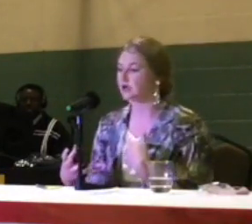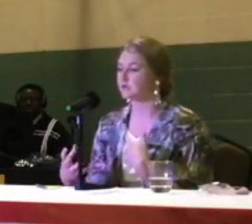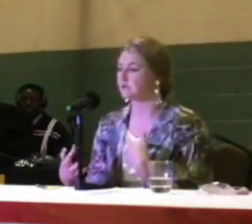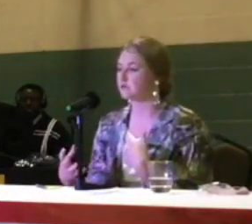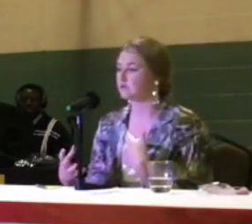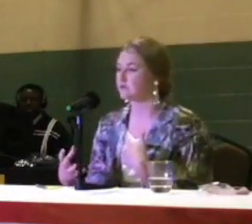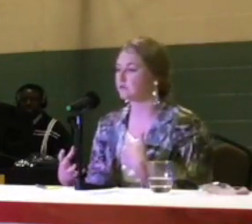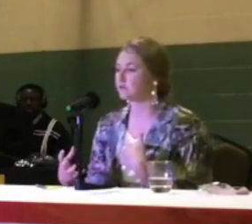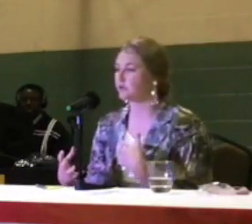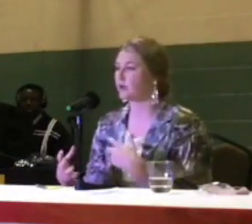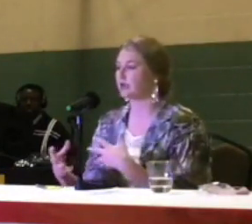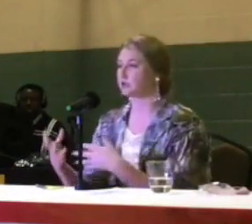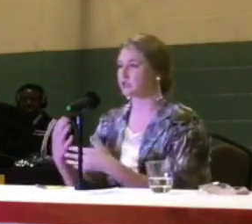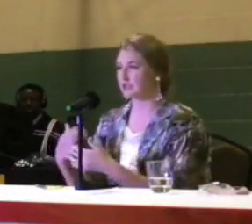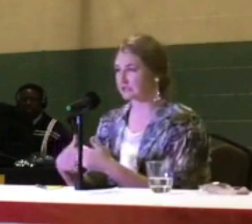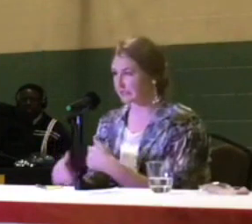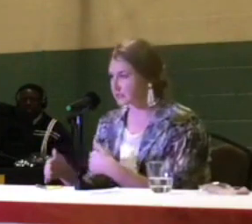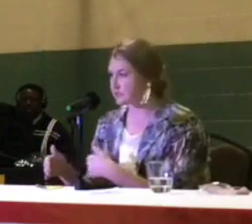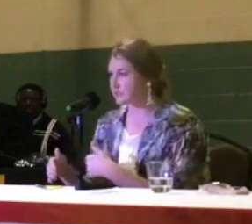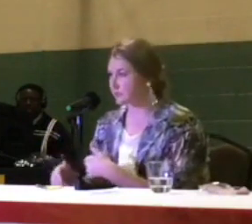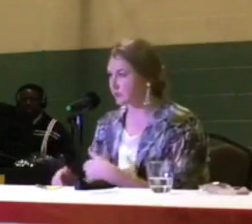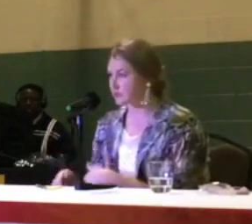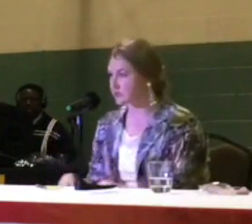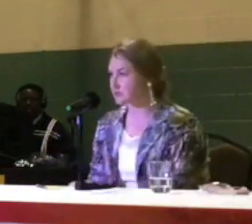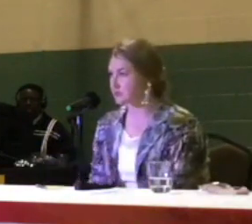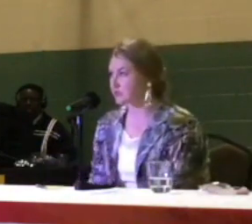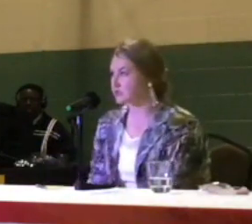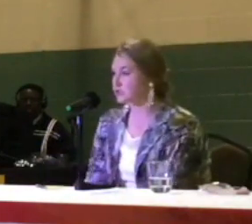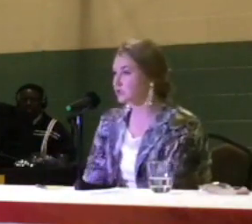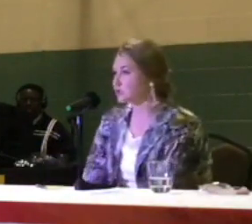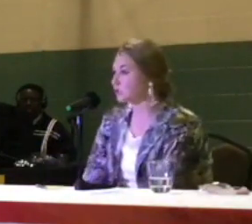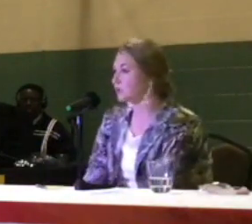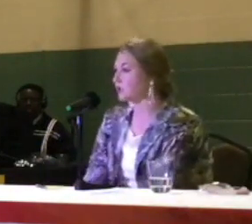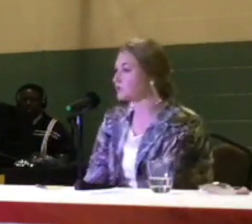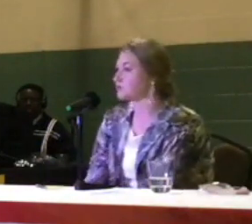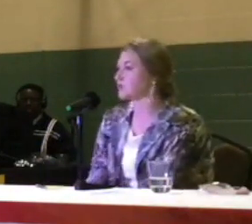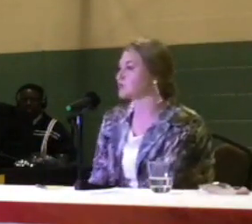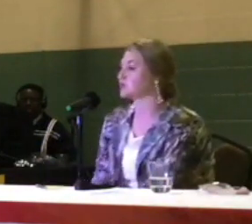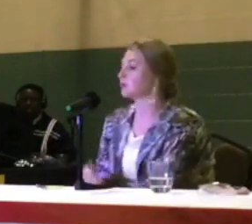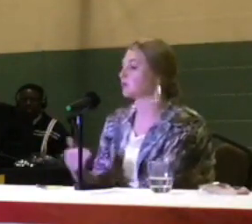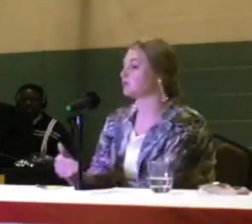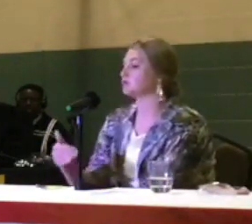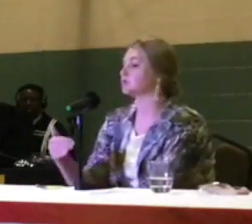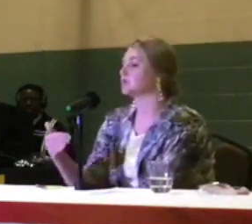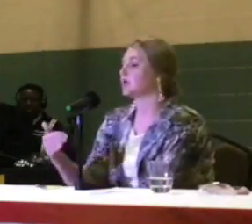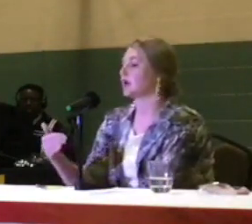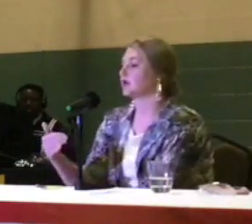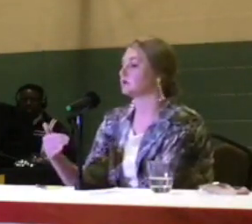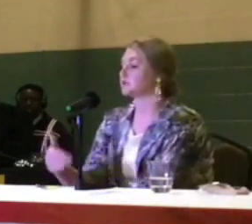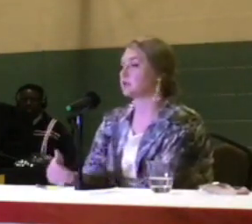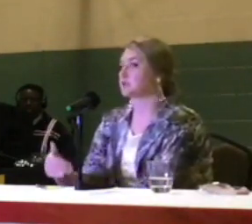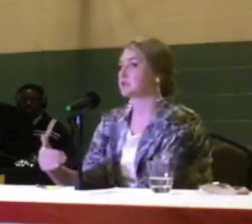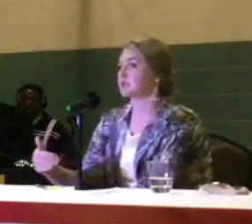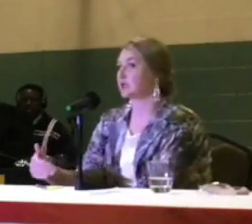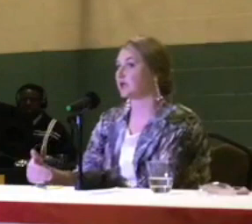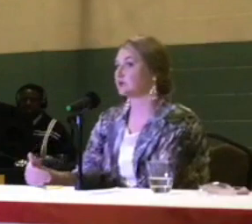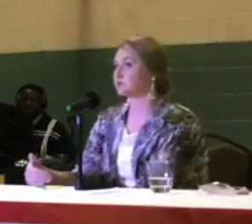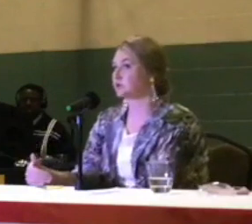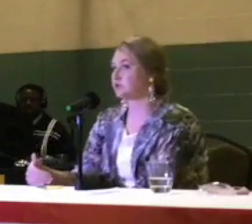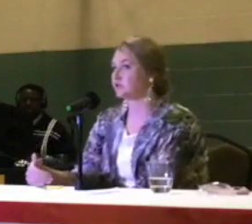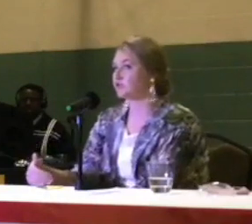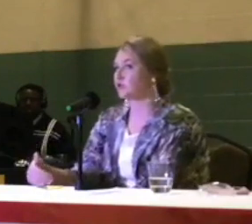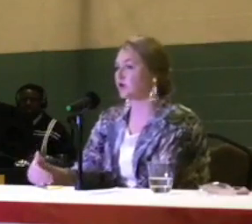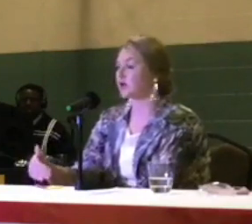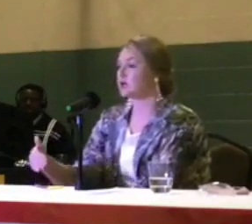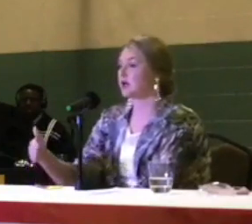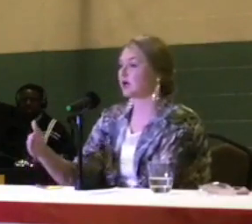the way in which that licensing process occurs, too. But also making sure that we hold dispensaries accountable